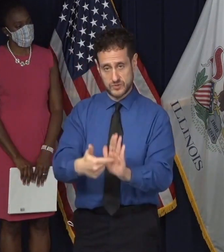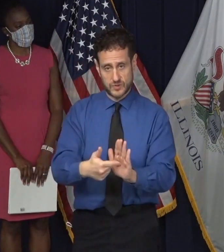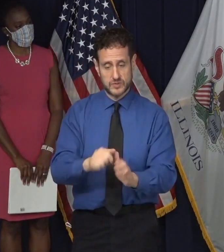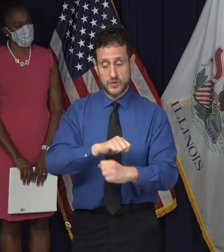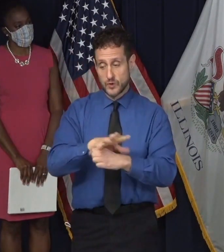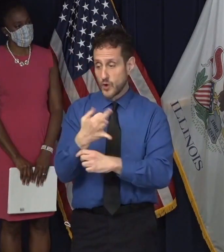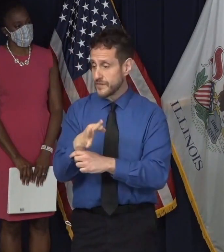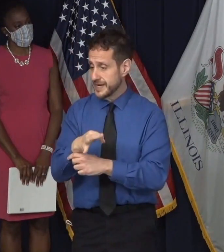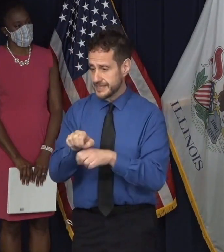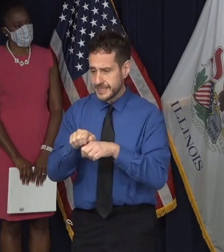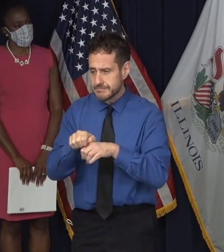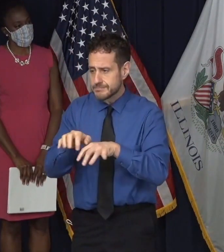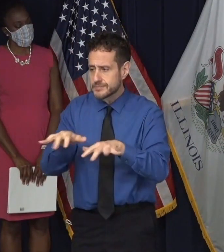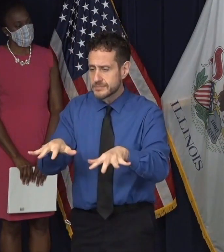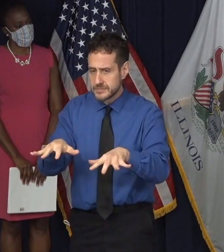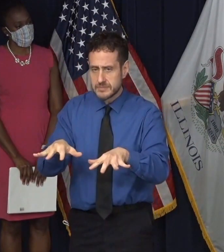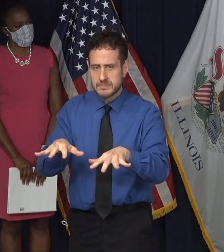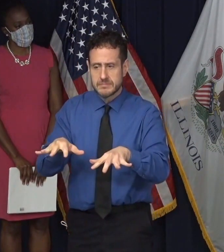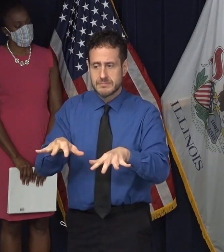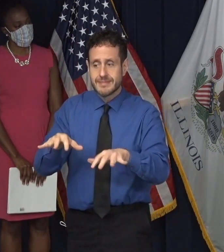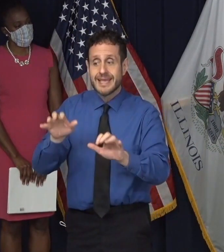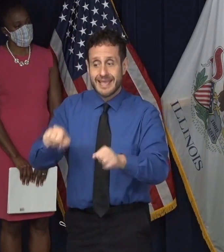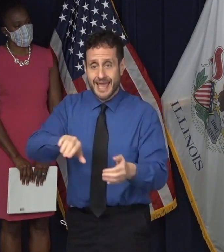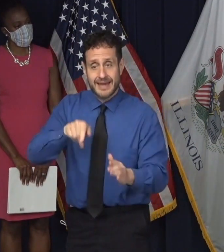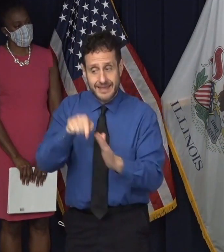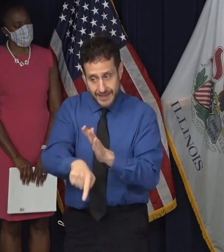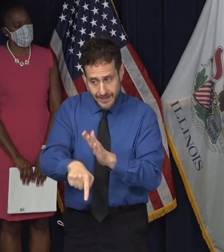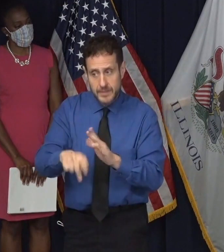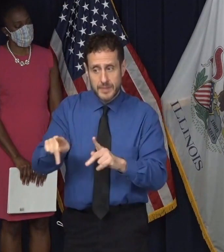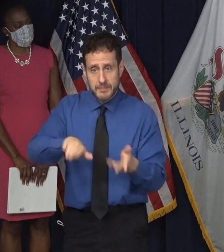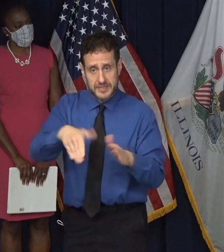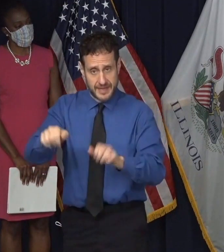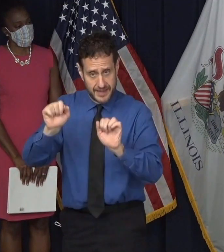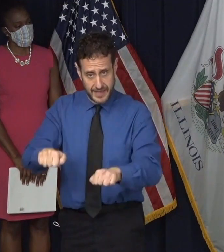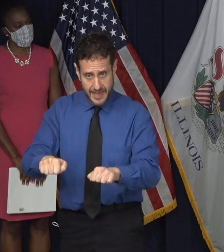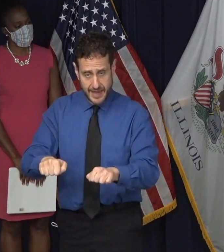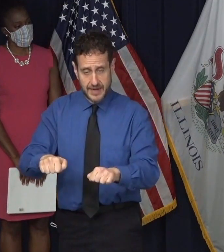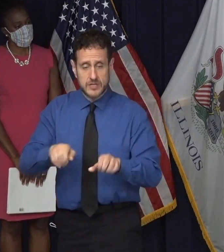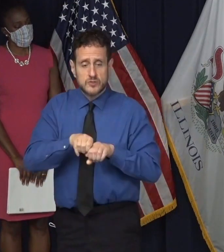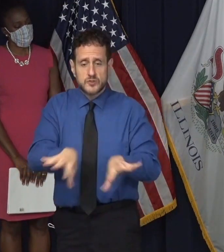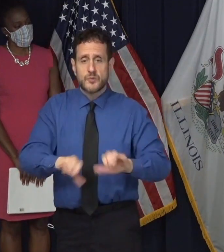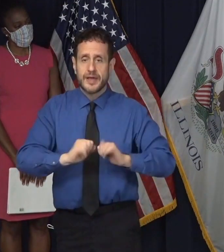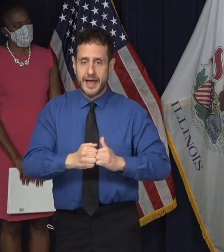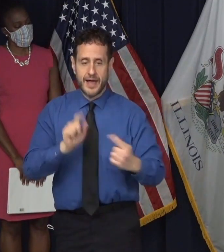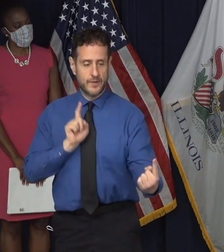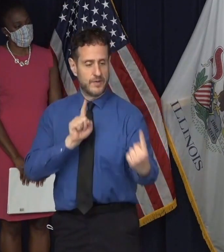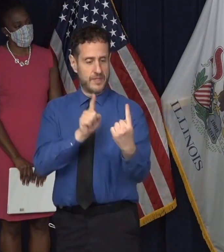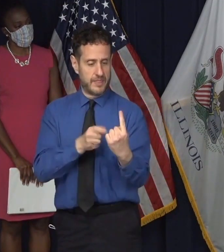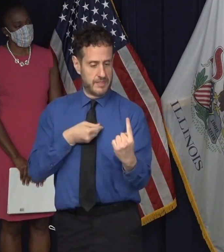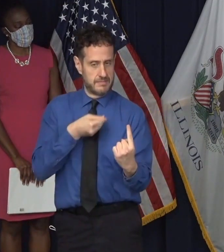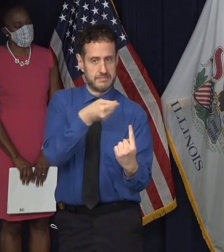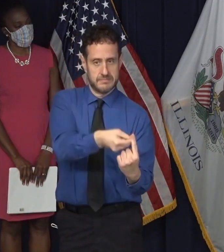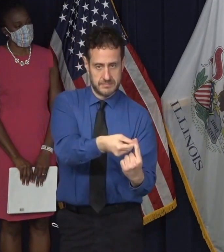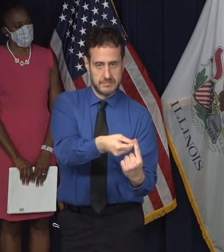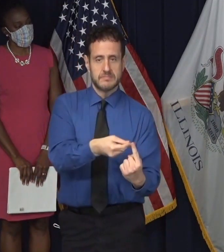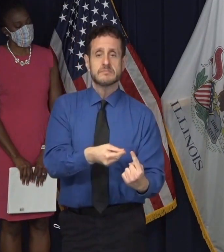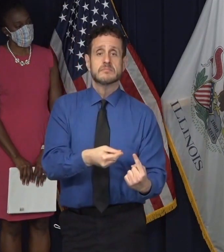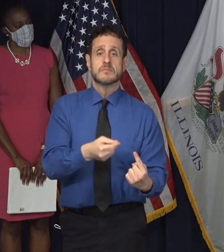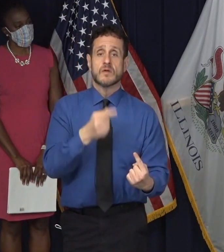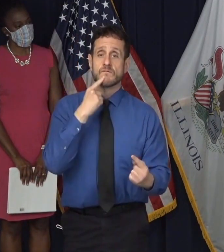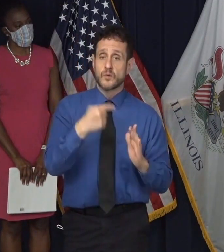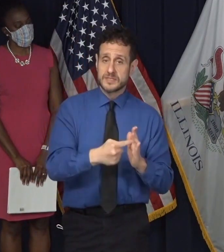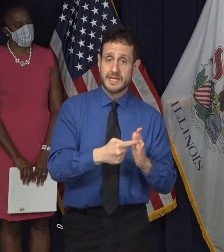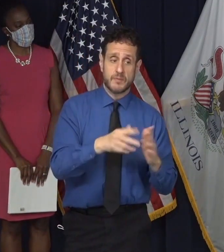a deadly illness that spreads from person to person through close contact. Contact team sports such as football and hockey